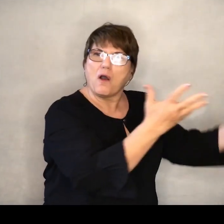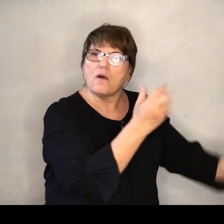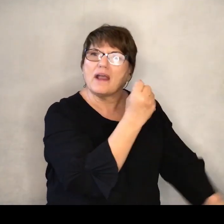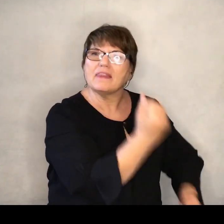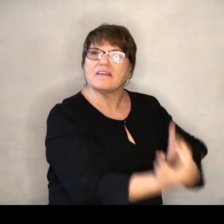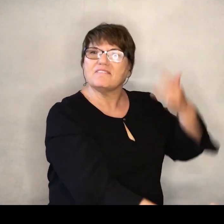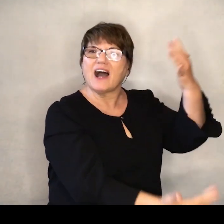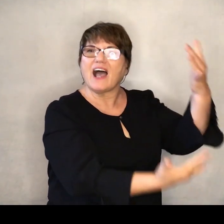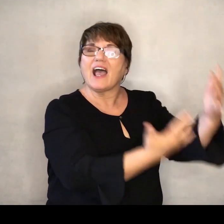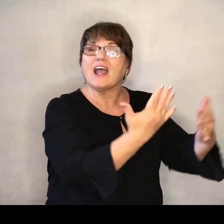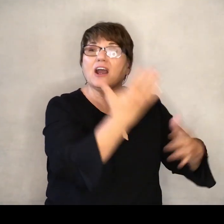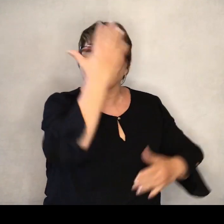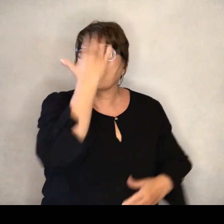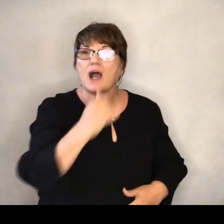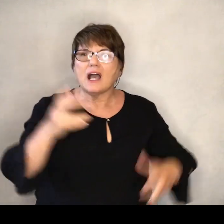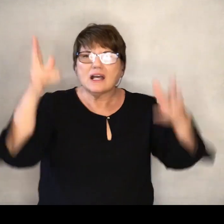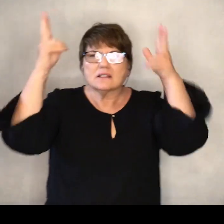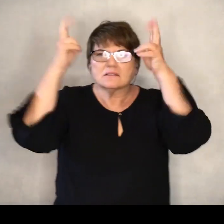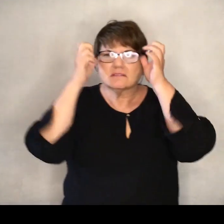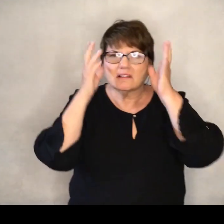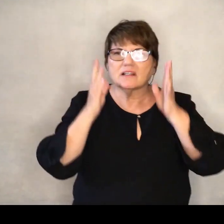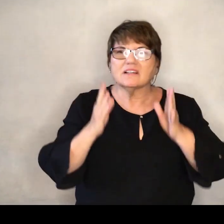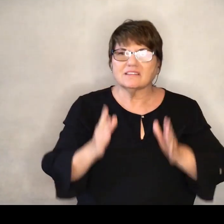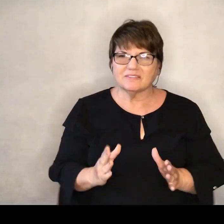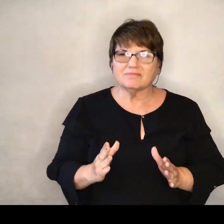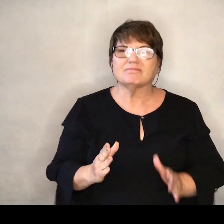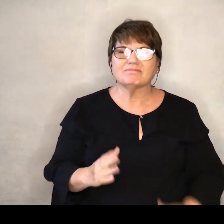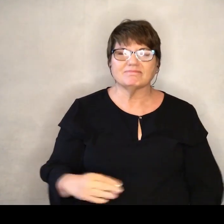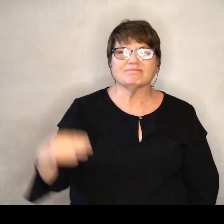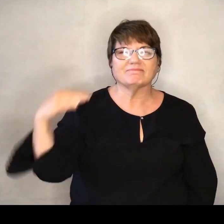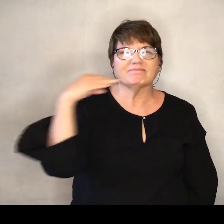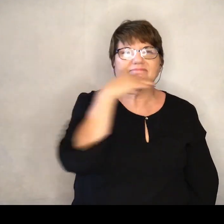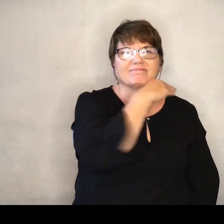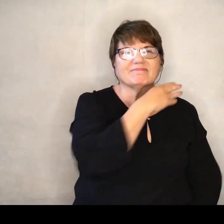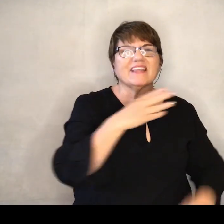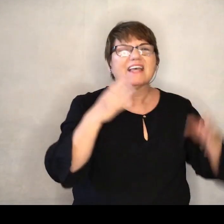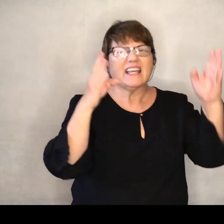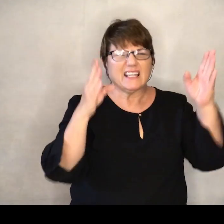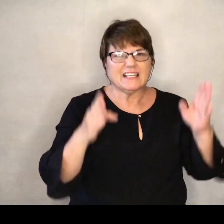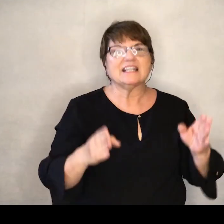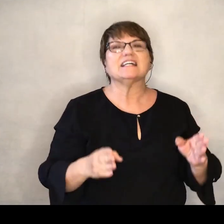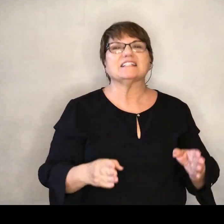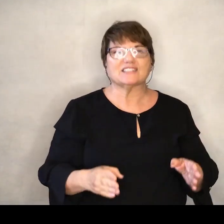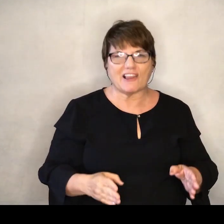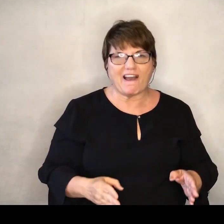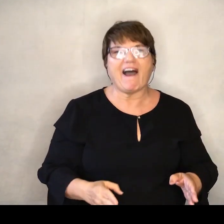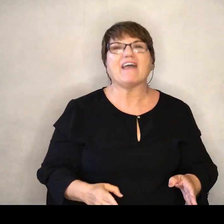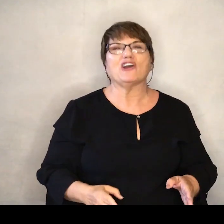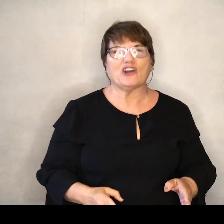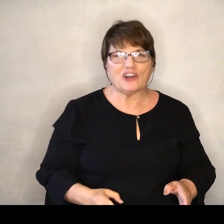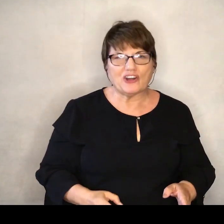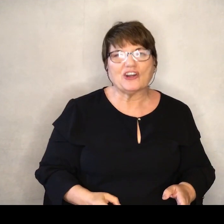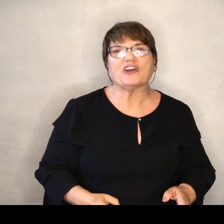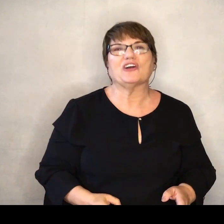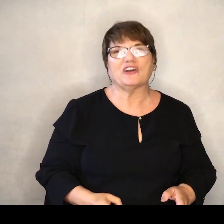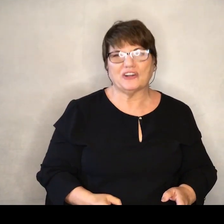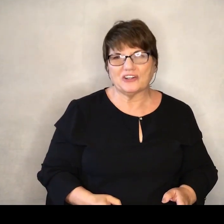As if is a liar